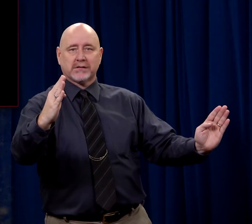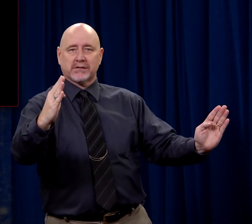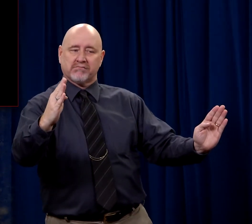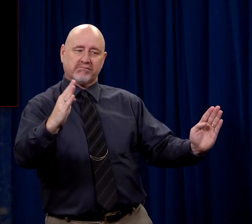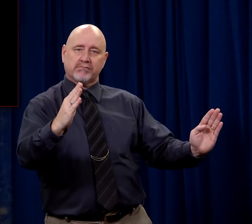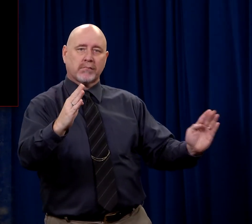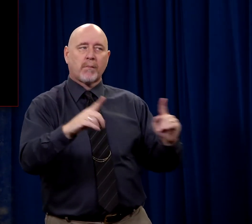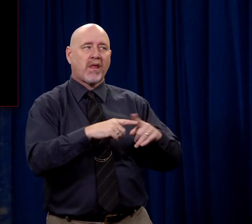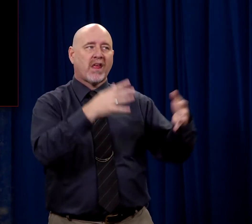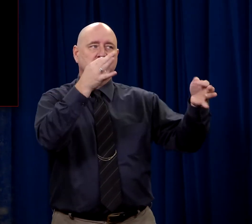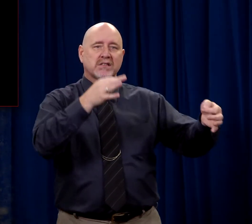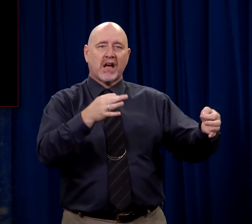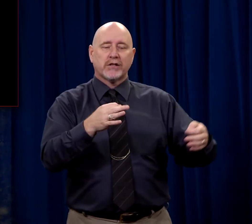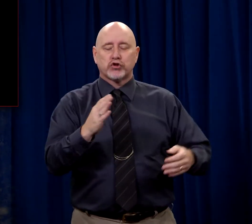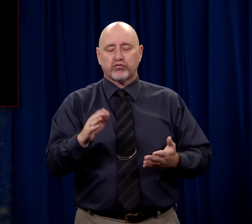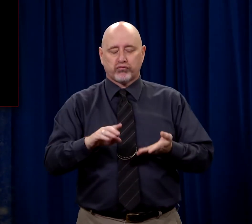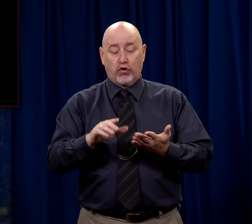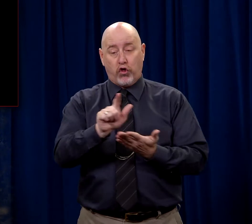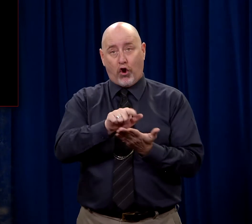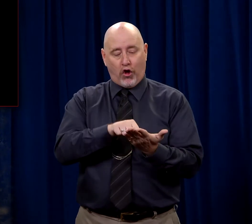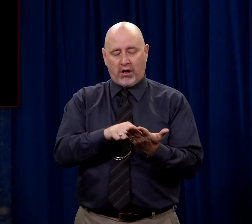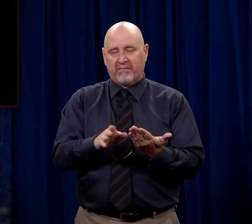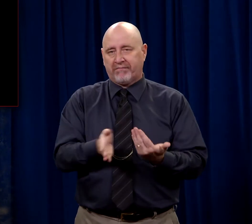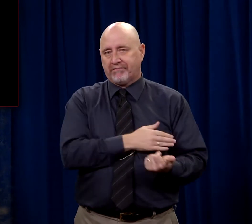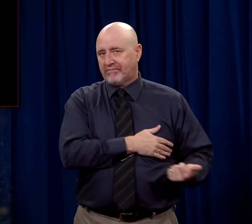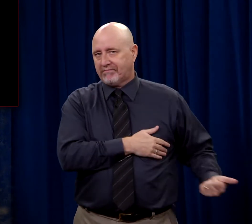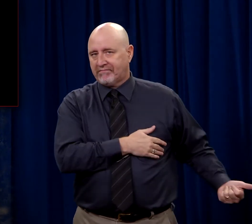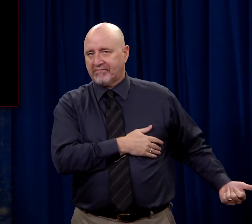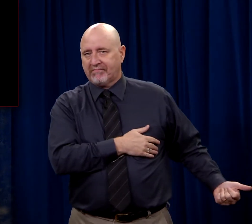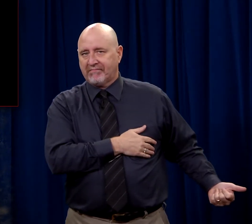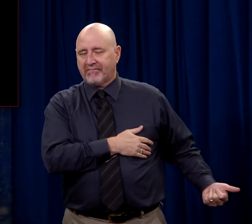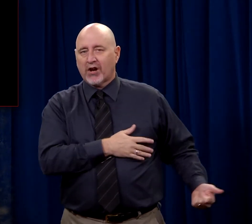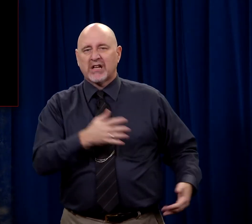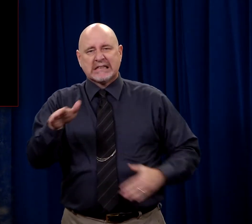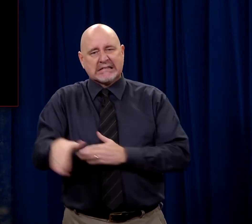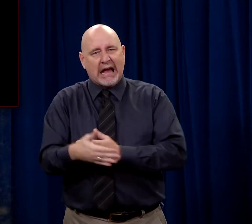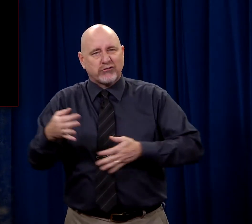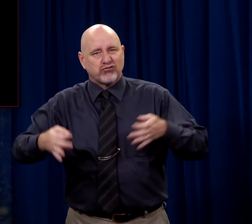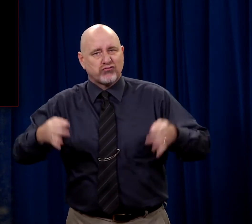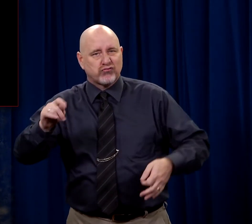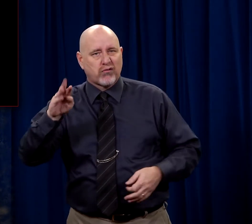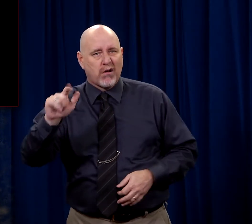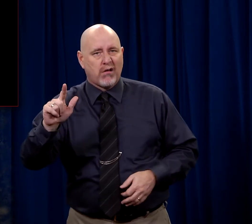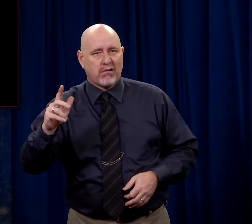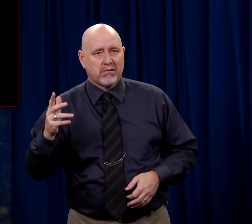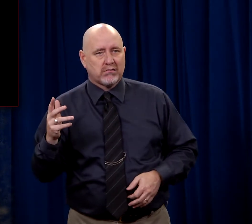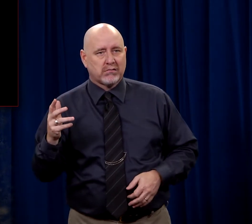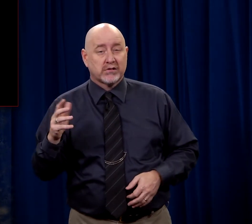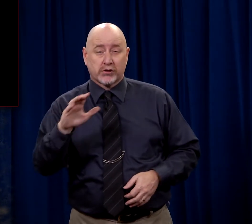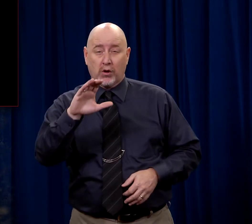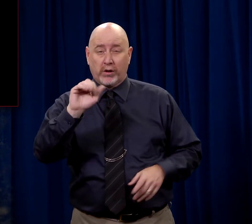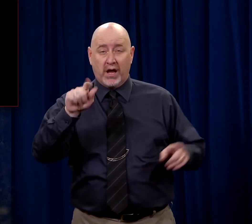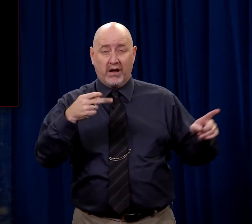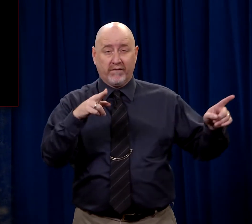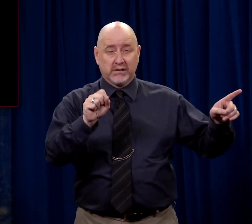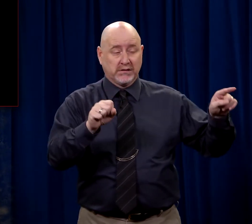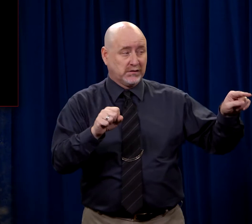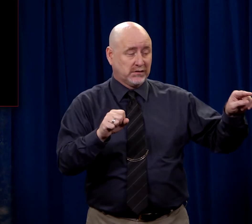But they chose to overlook that and they're trying Him in the night. So Caiaphas,